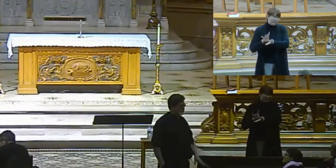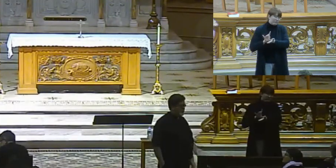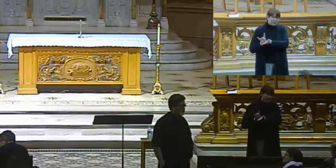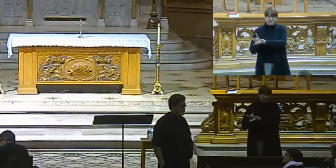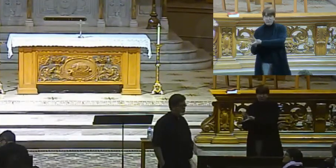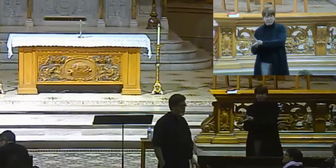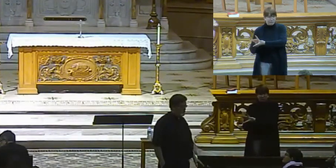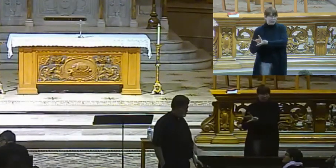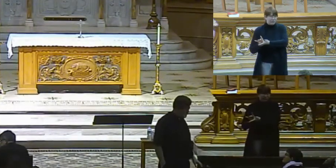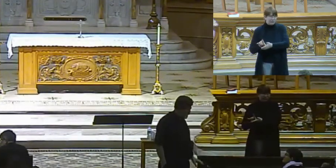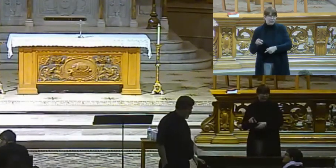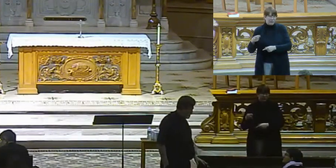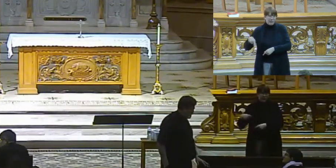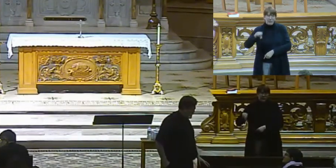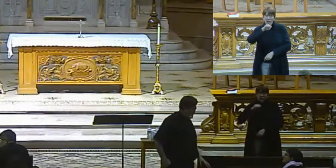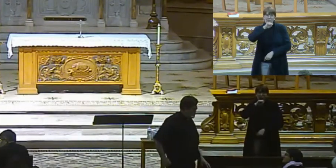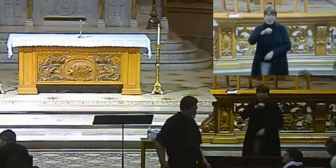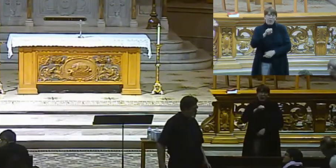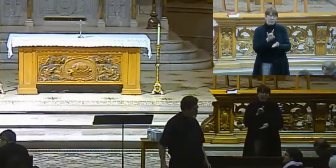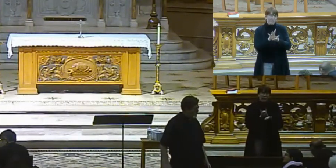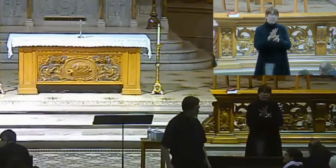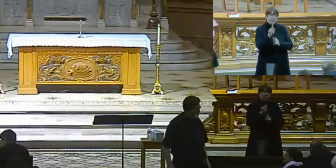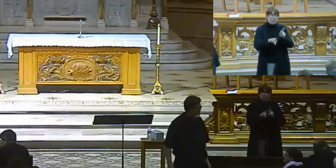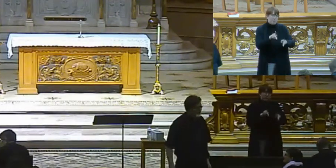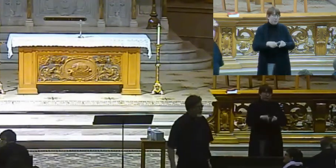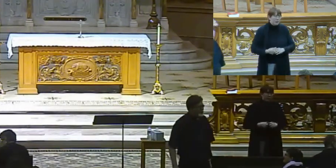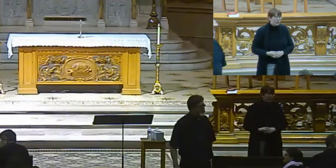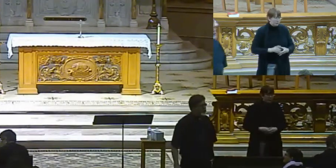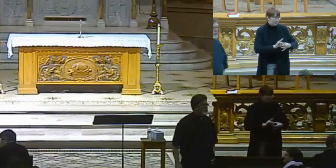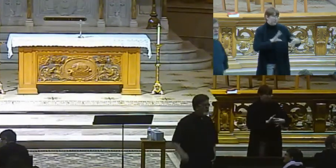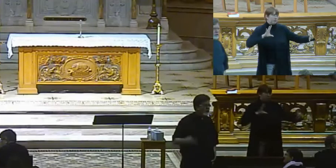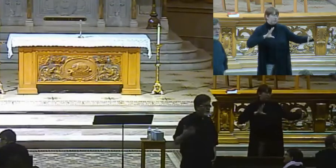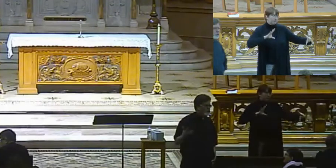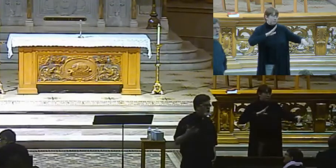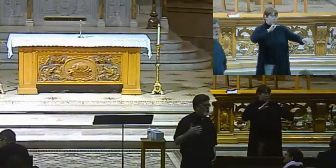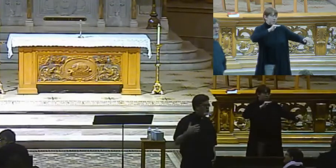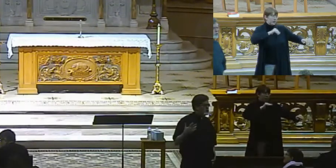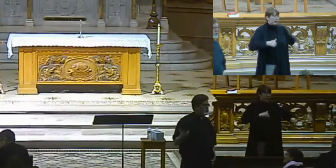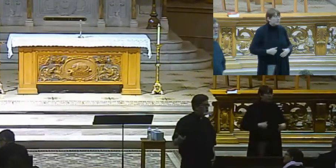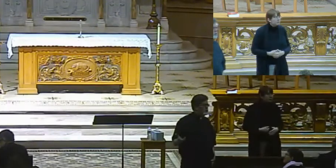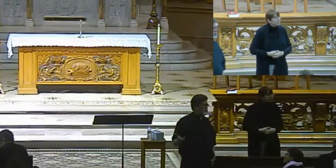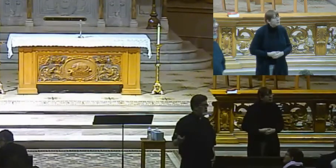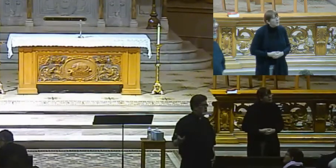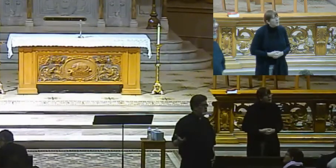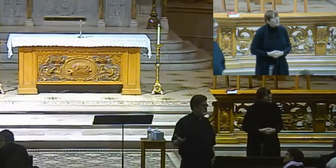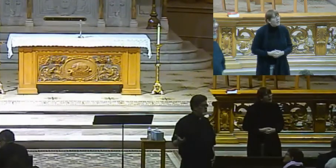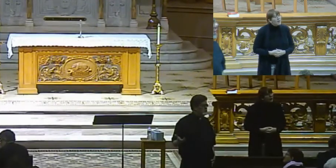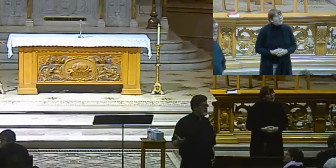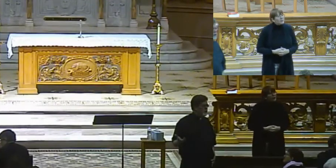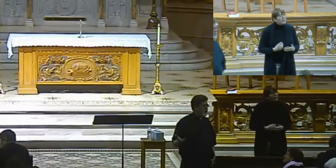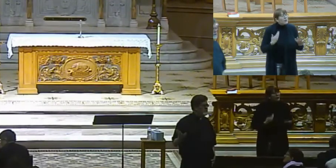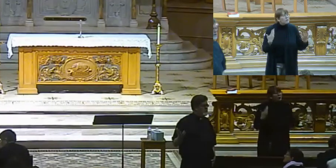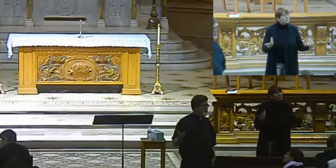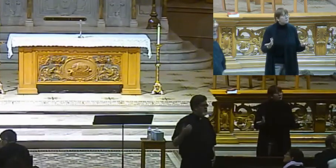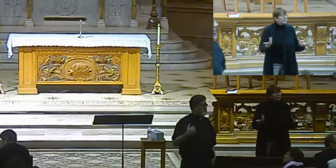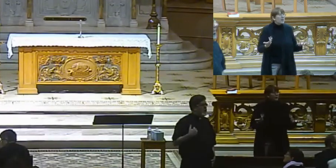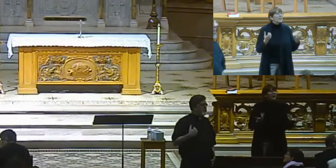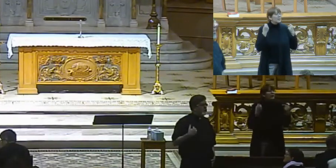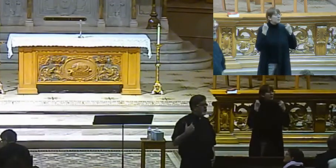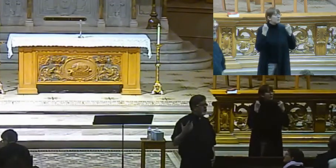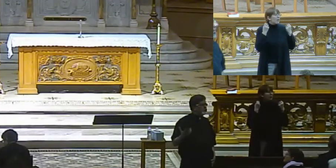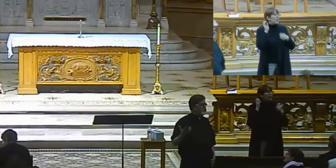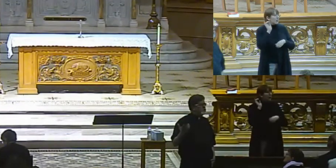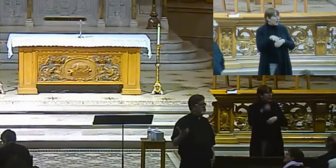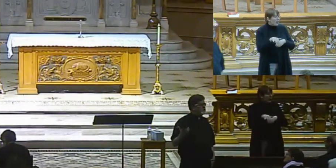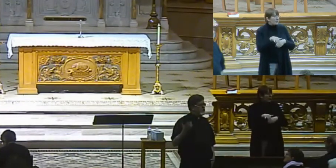they love to excommunicate people, you know? And so, so, yes, there are, you know, there have been that, but